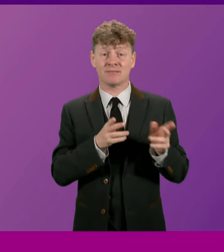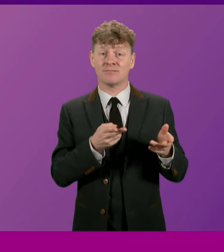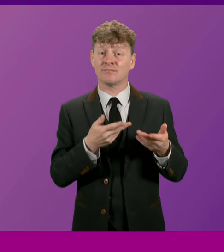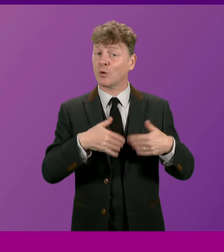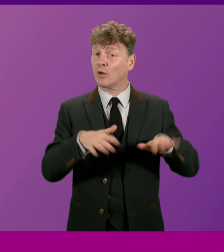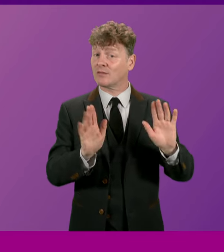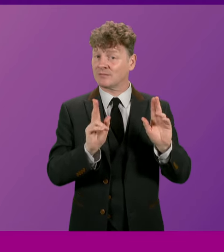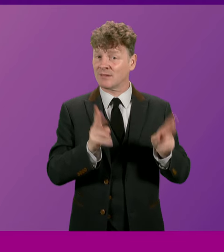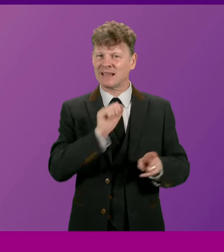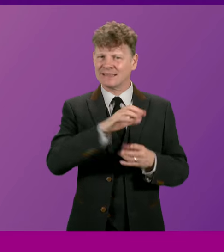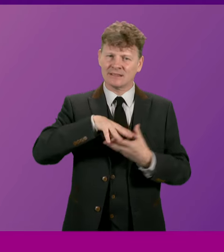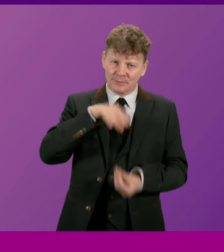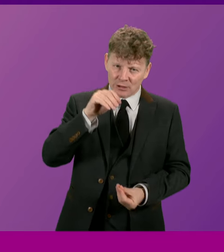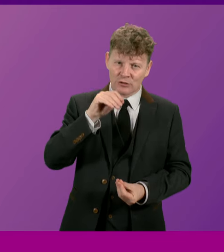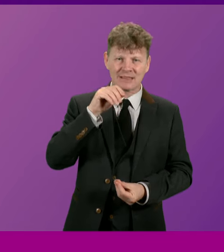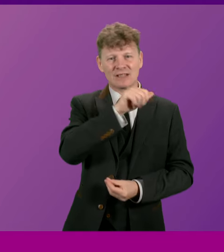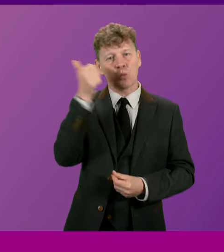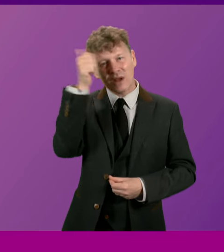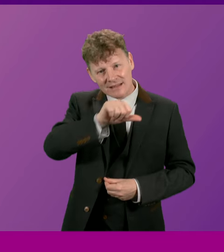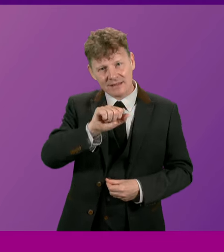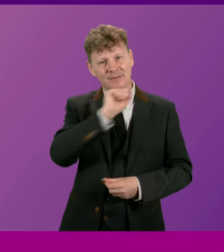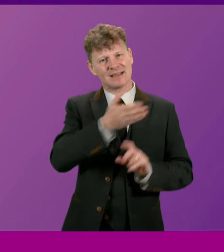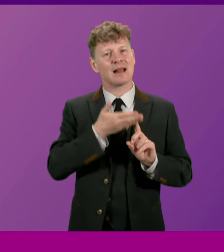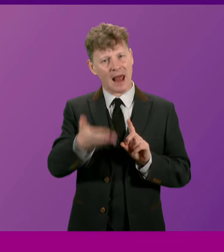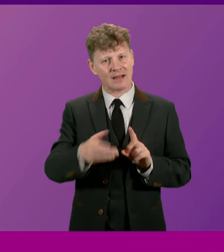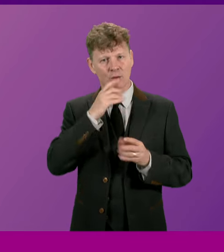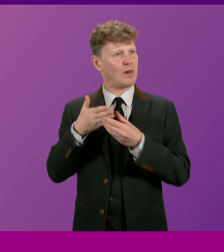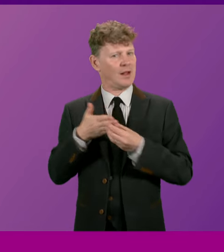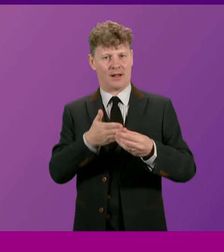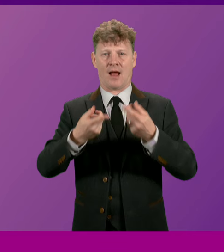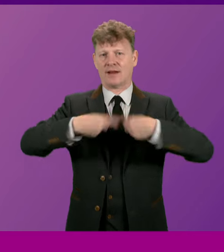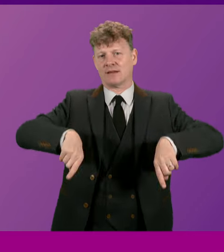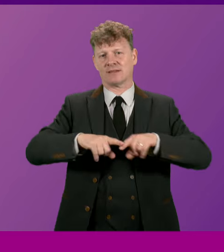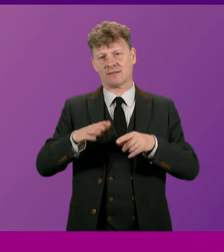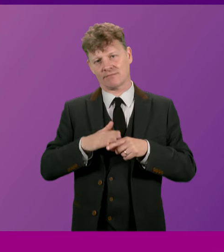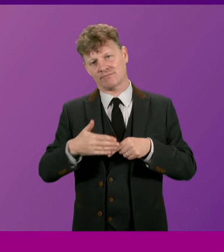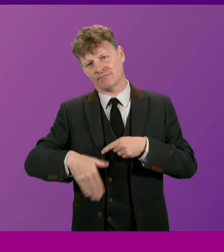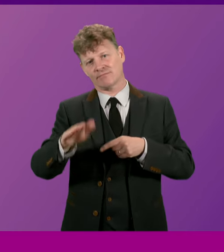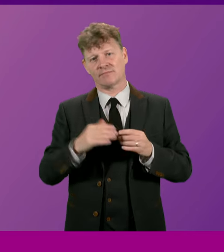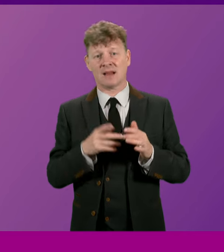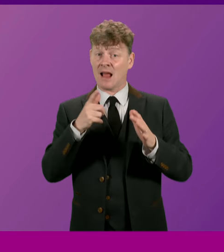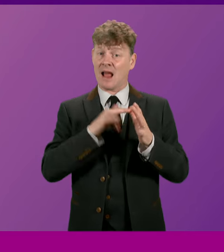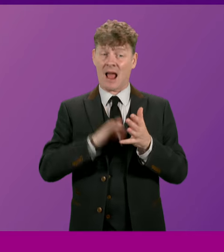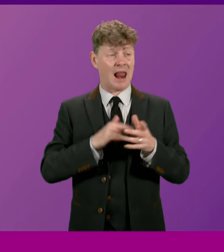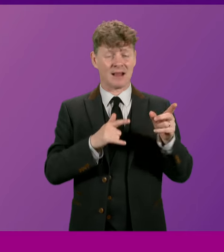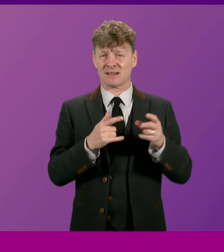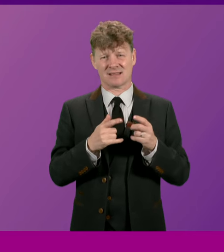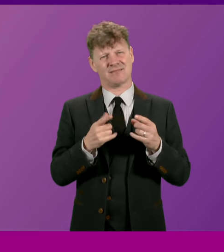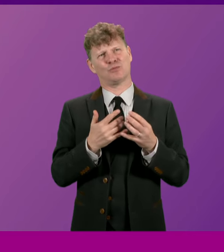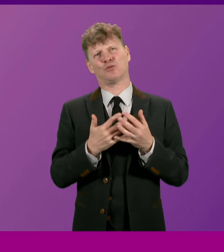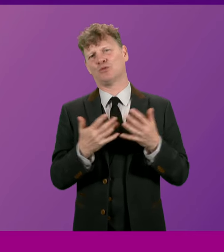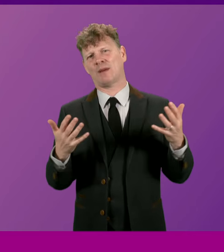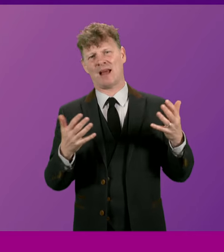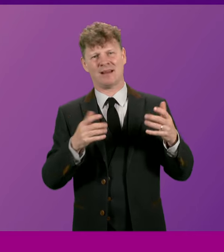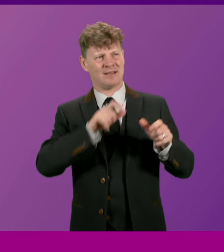his spirit, his wisdom, and his legacy will guide us forward. Alex, like too many of those giants